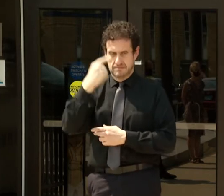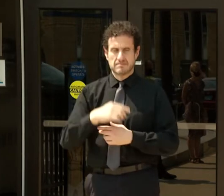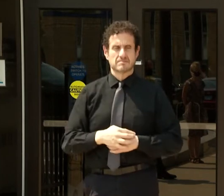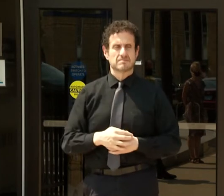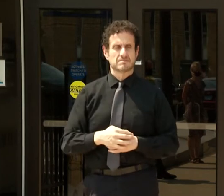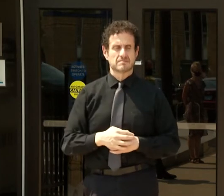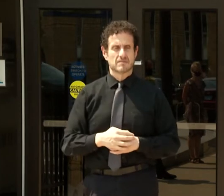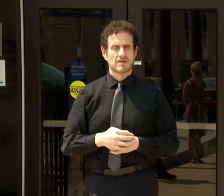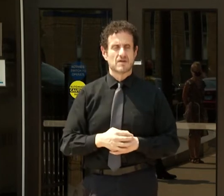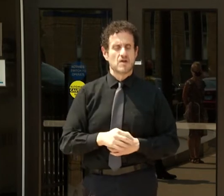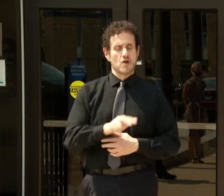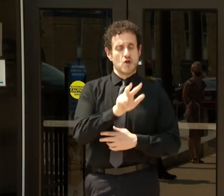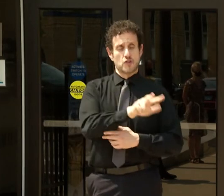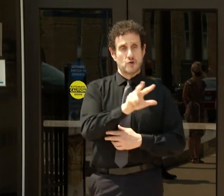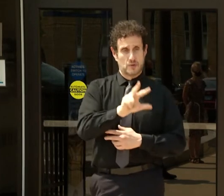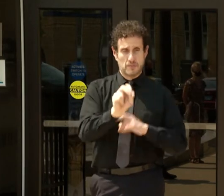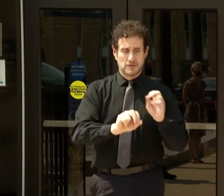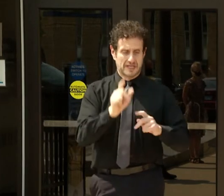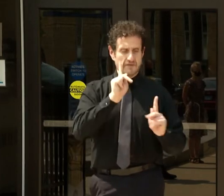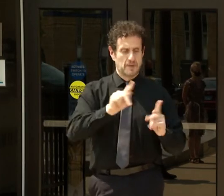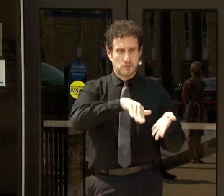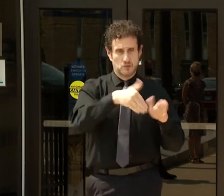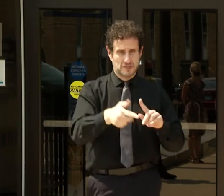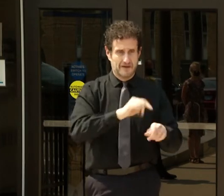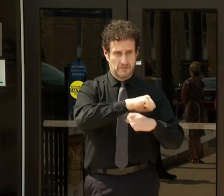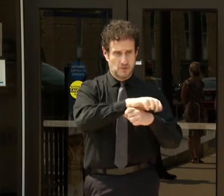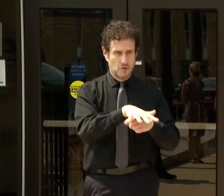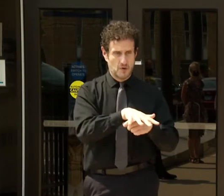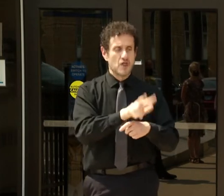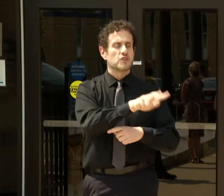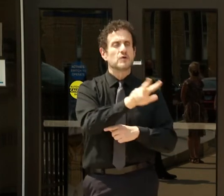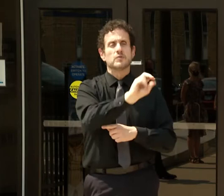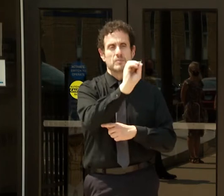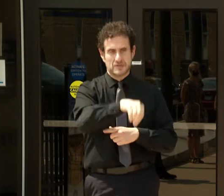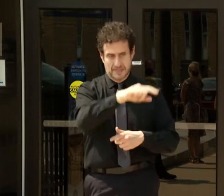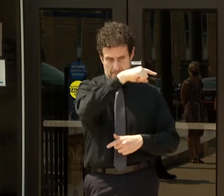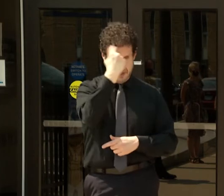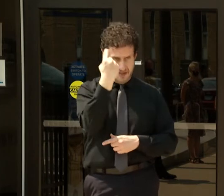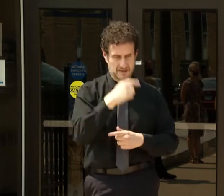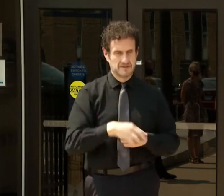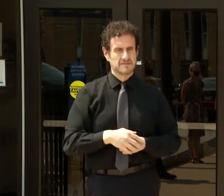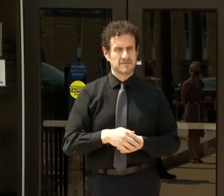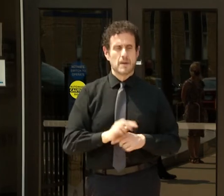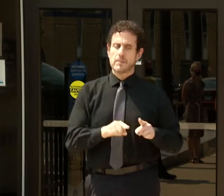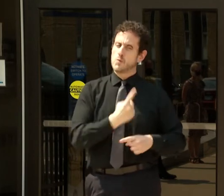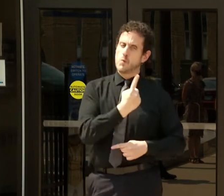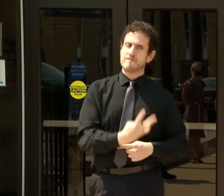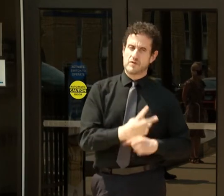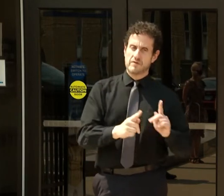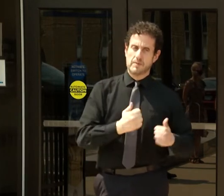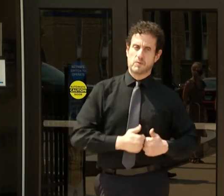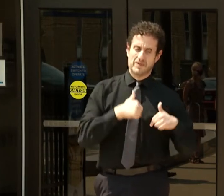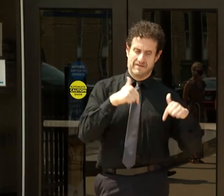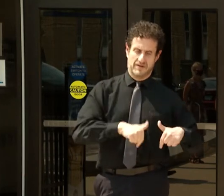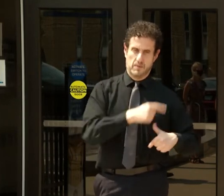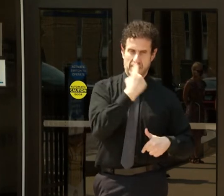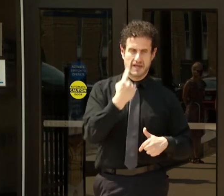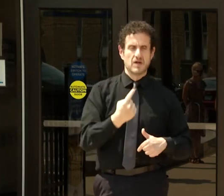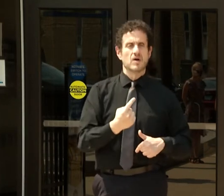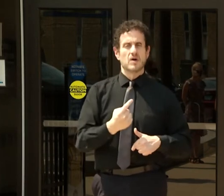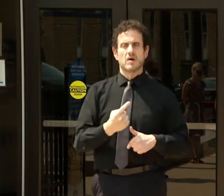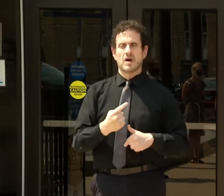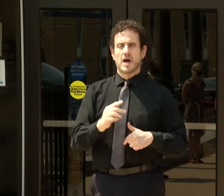33% of those who succumb to the coronavirus are black. Approximately half of those who've died of an opioid